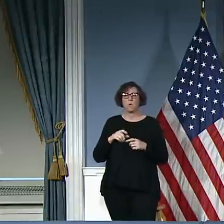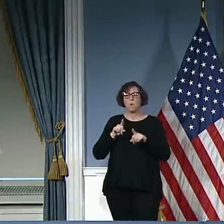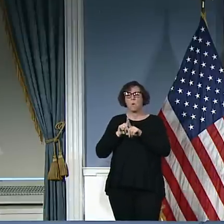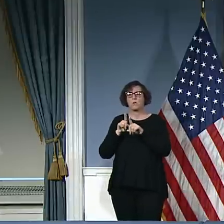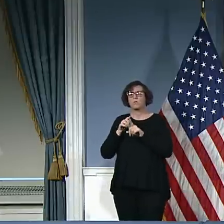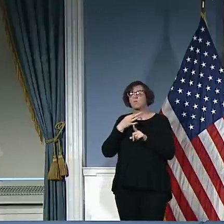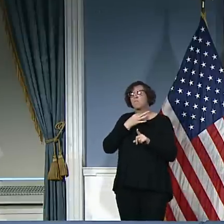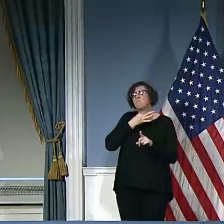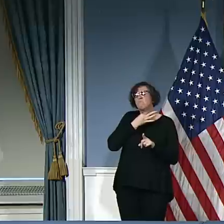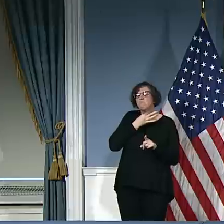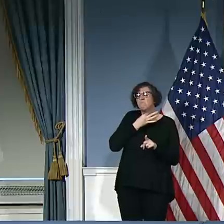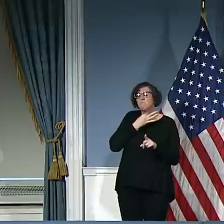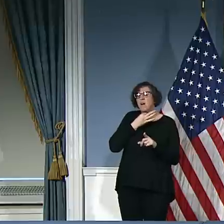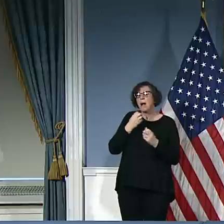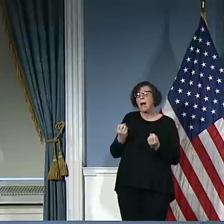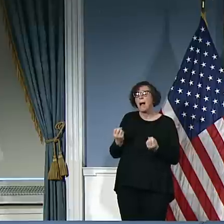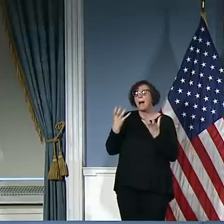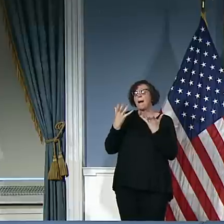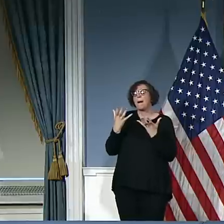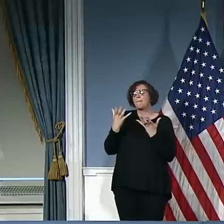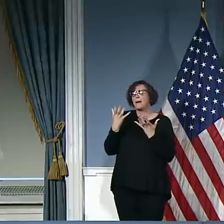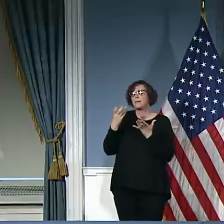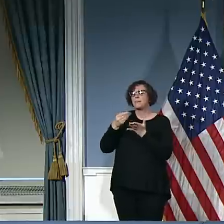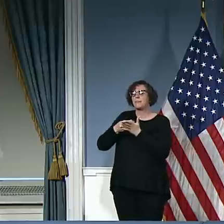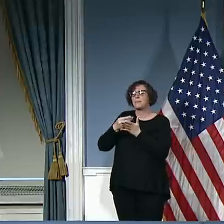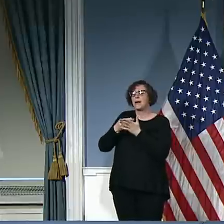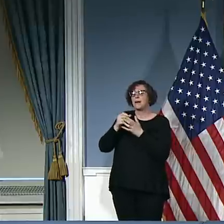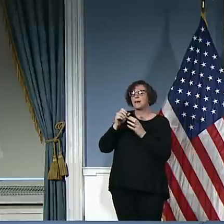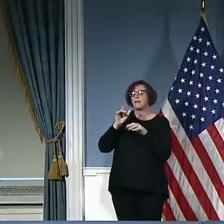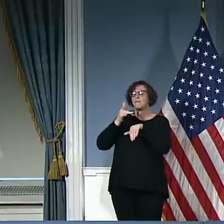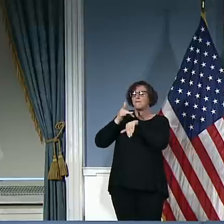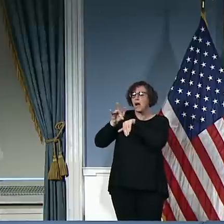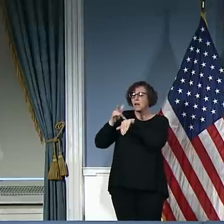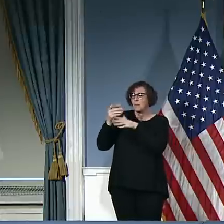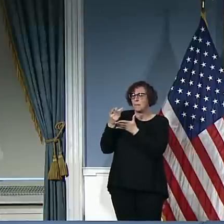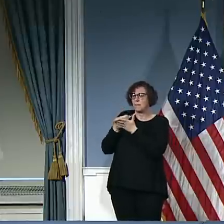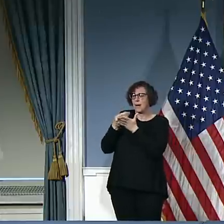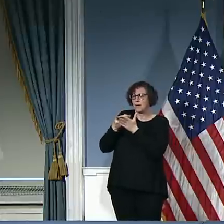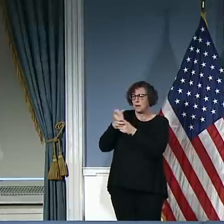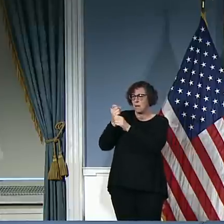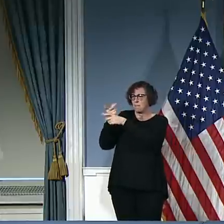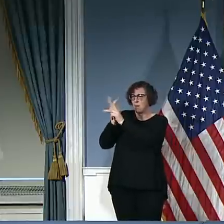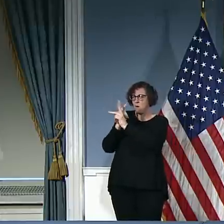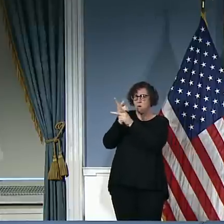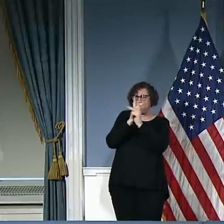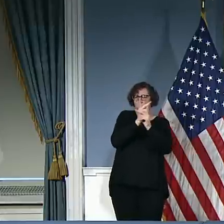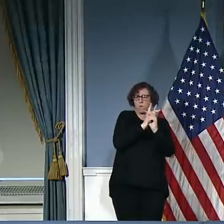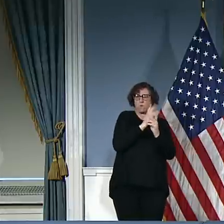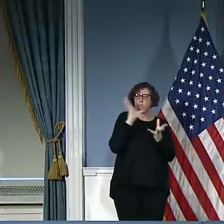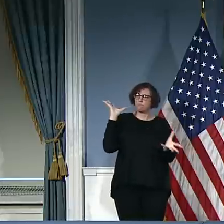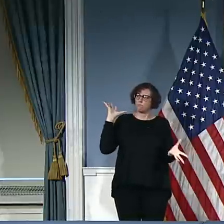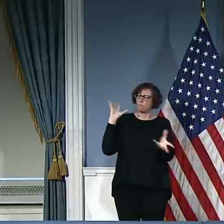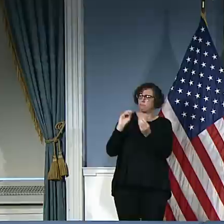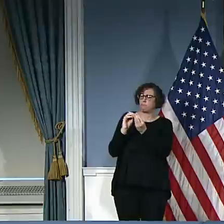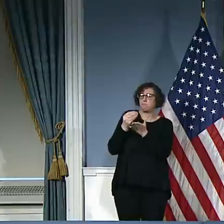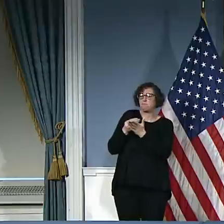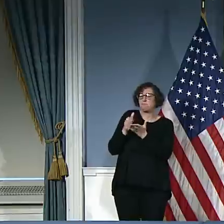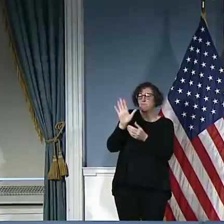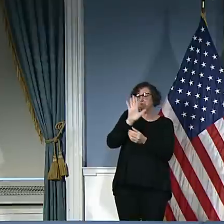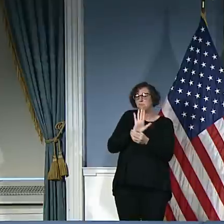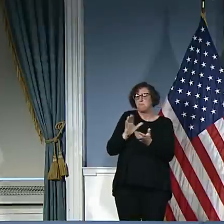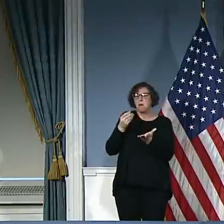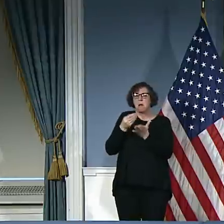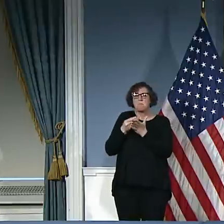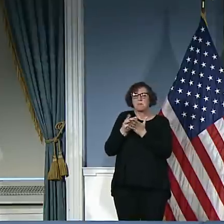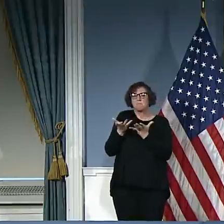in the pot to disperse the grant money. I have similar questions about the loan program. How many applied? How many loans